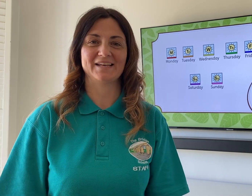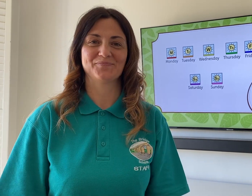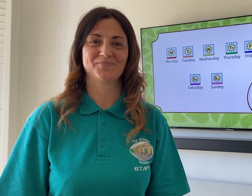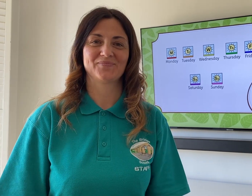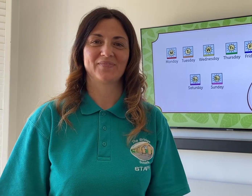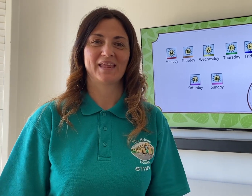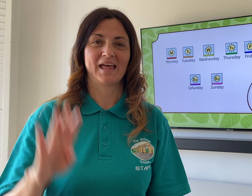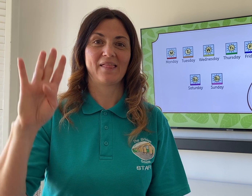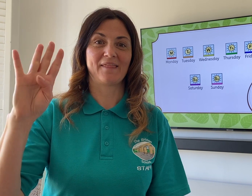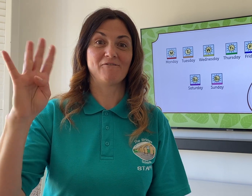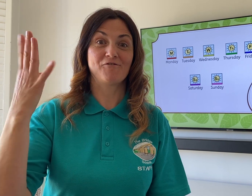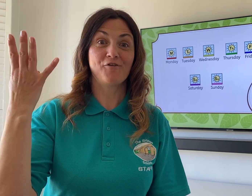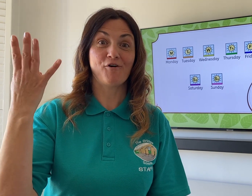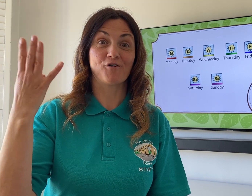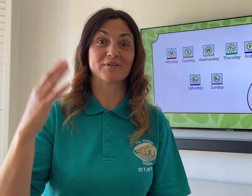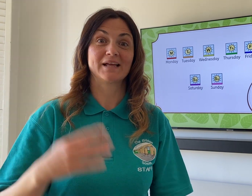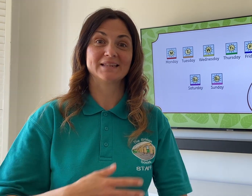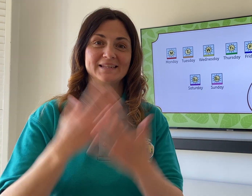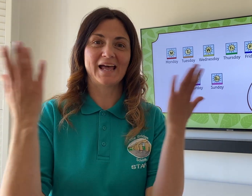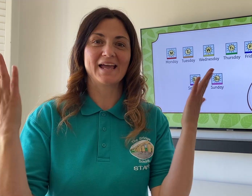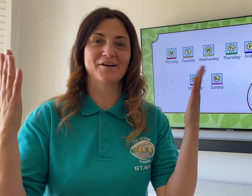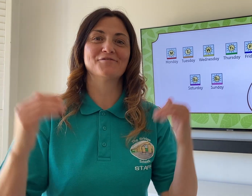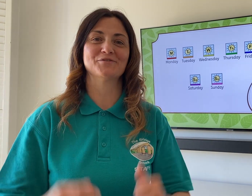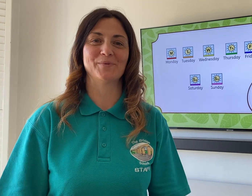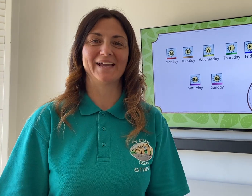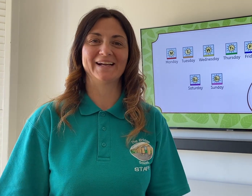The fourth day of the week.